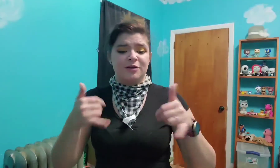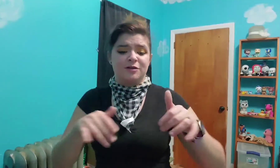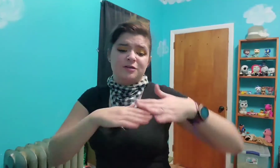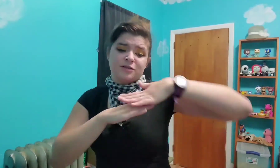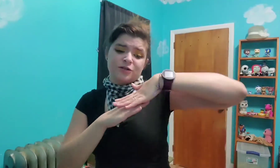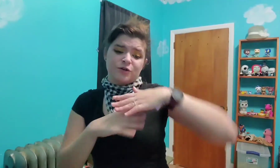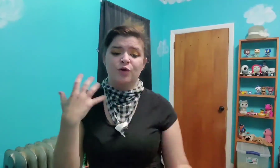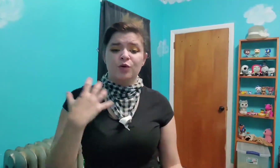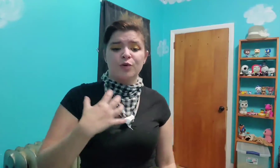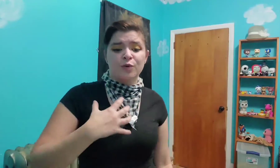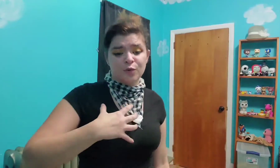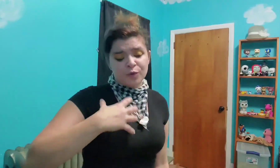on tilt Ooh,